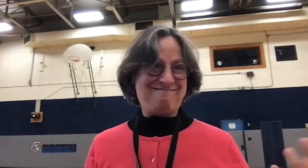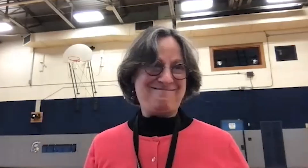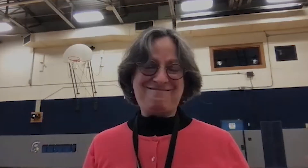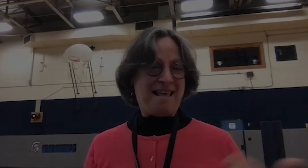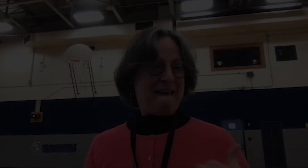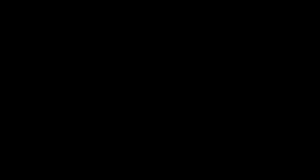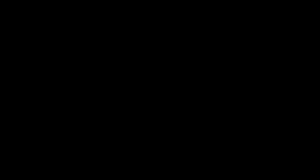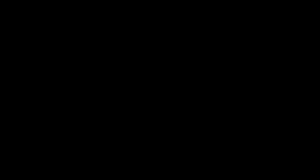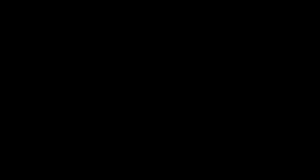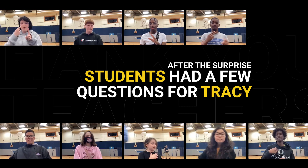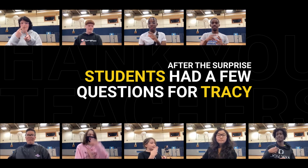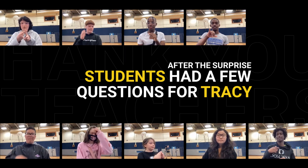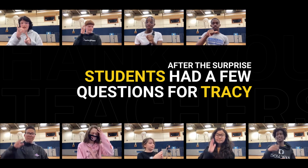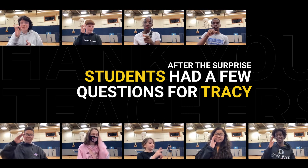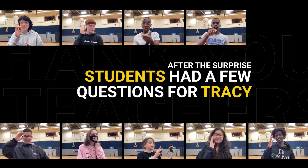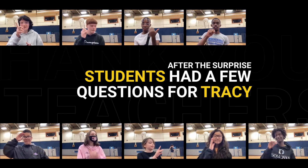Music